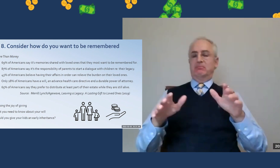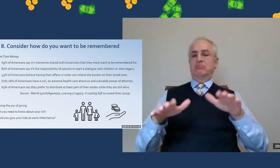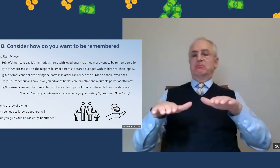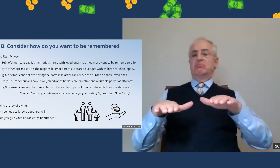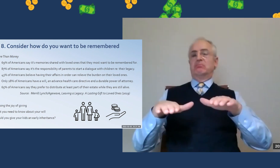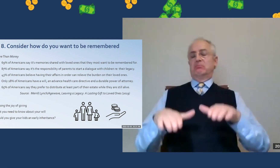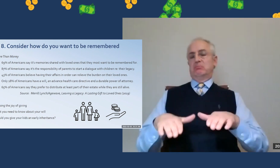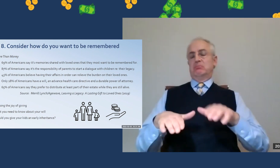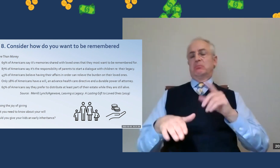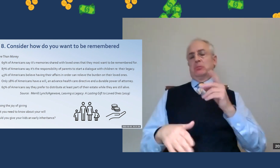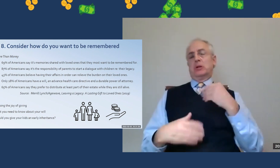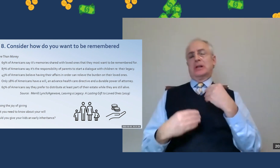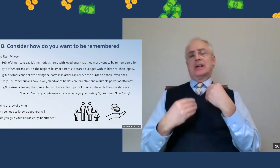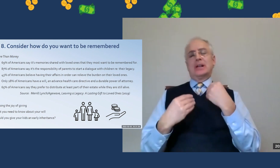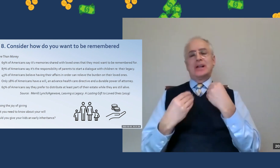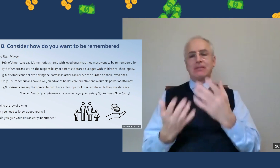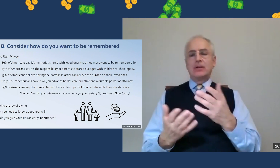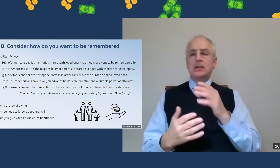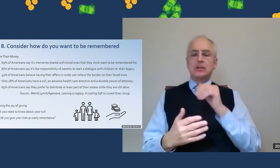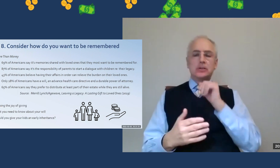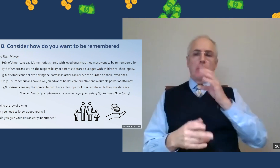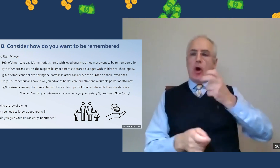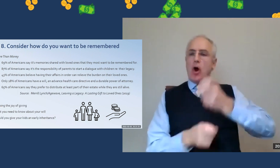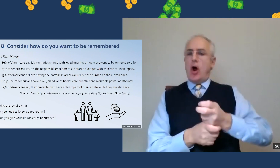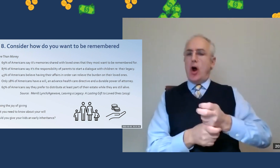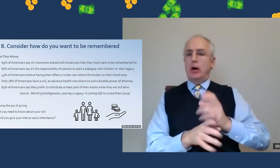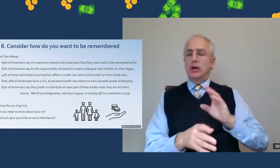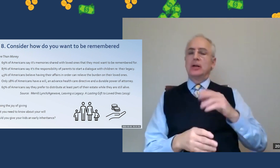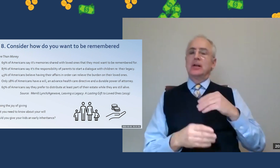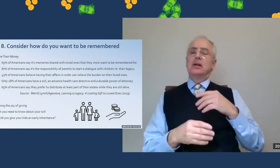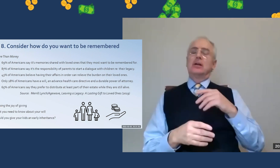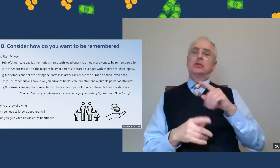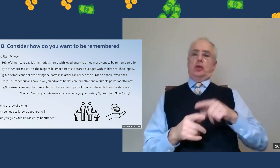move, that's going to be an adjustment. So you really want to get settled into retirement life.